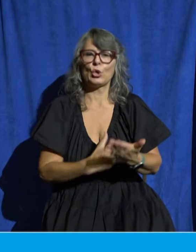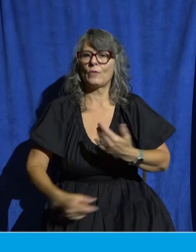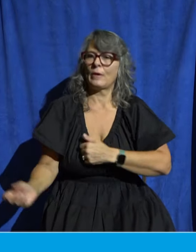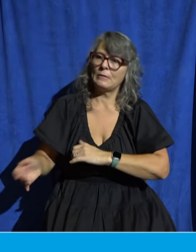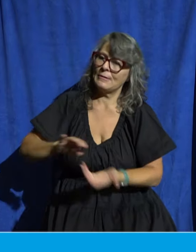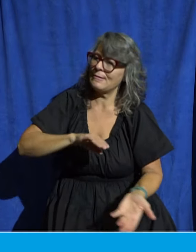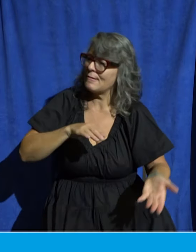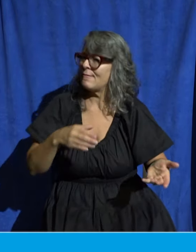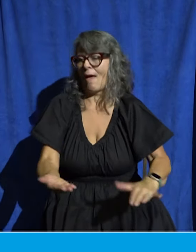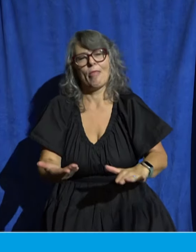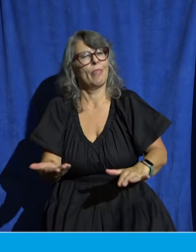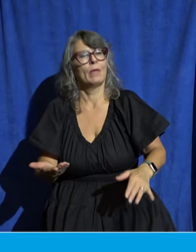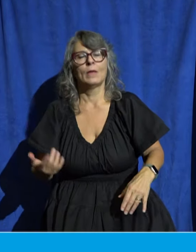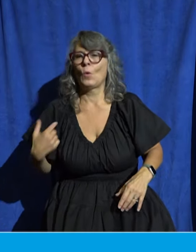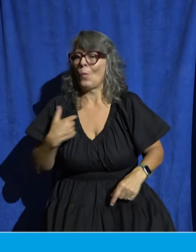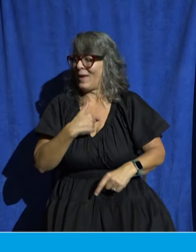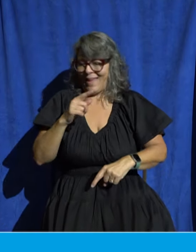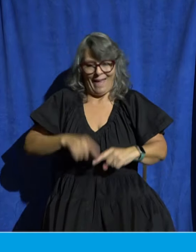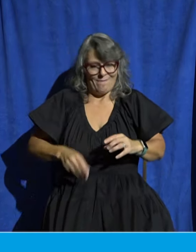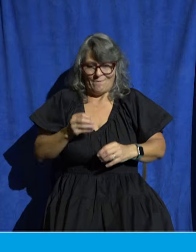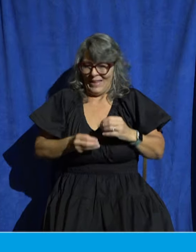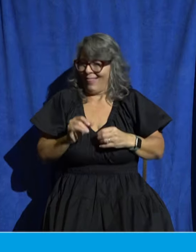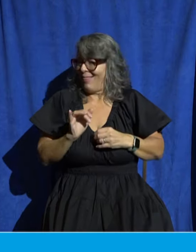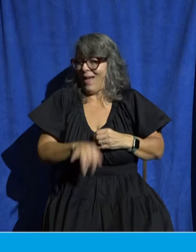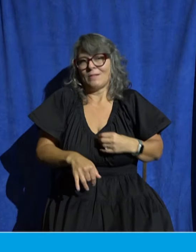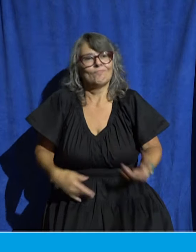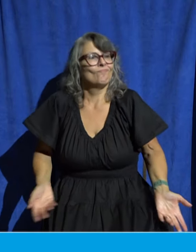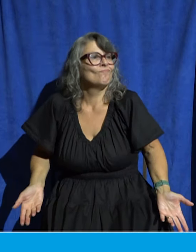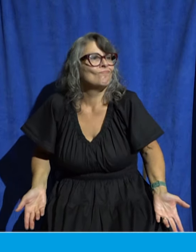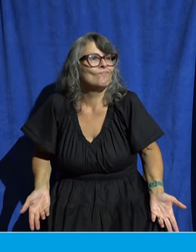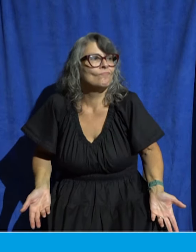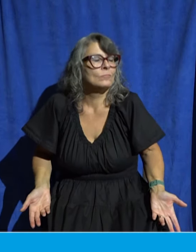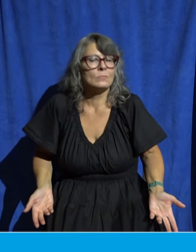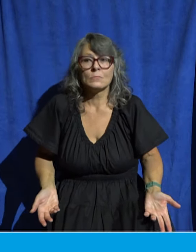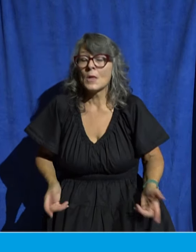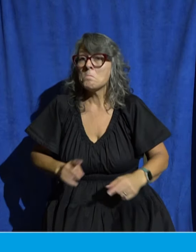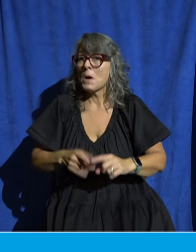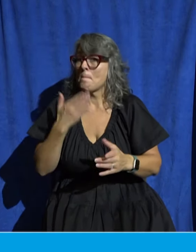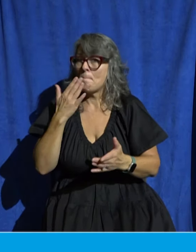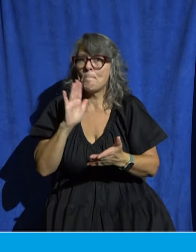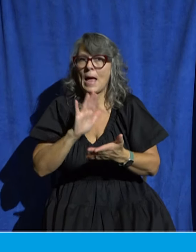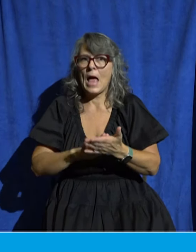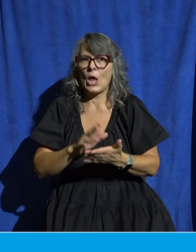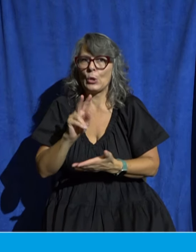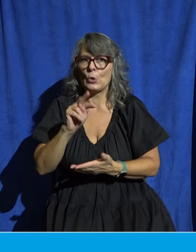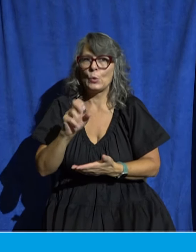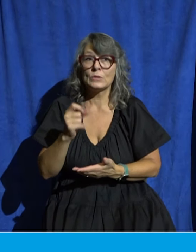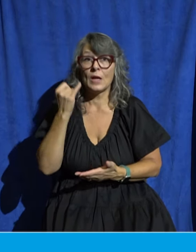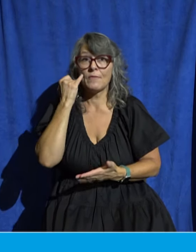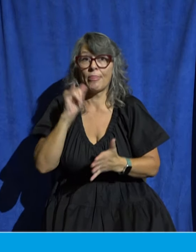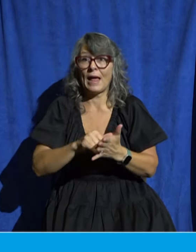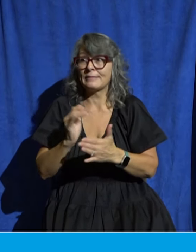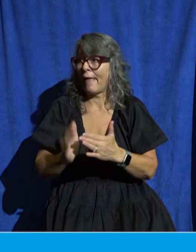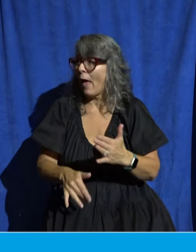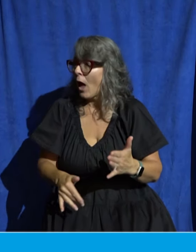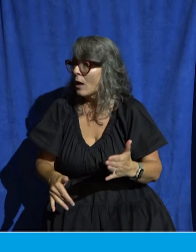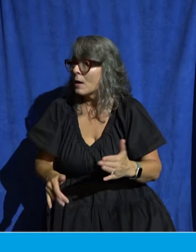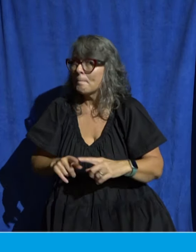our problem. That would be bad news if it stopped there. But there's good news for us because when we could do